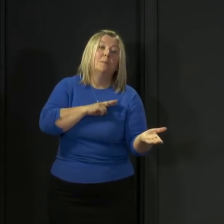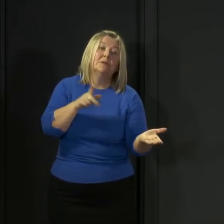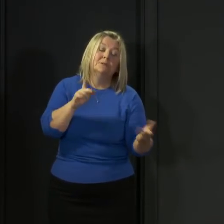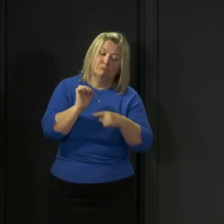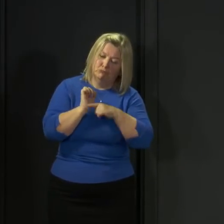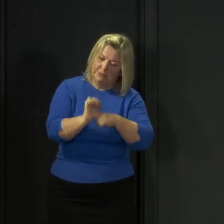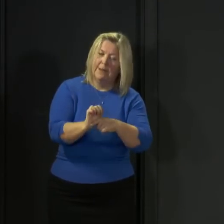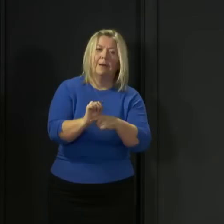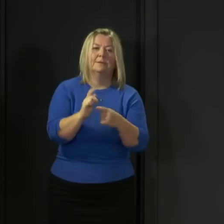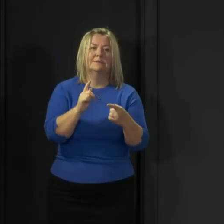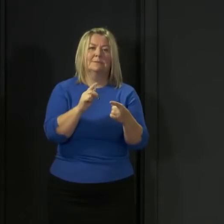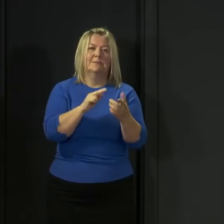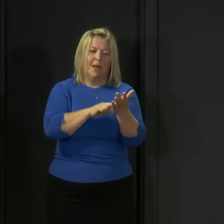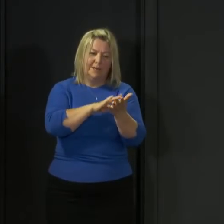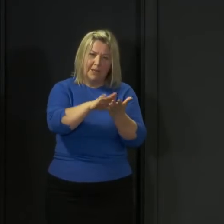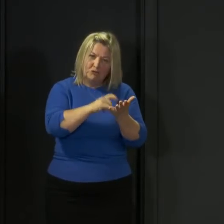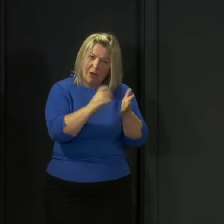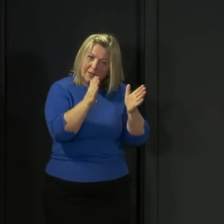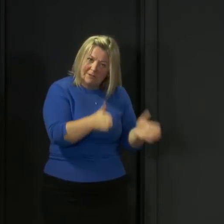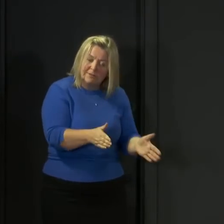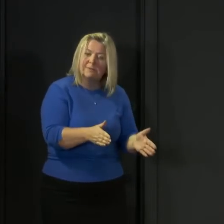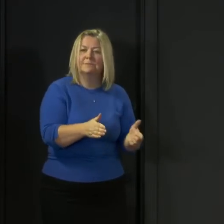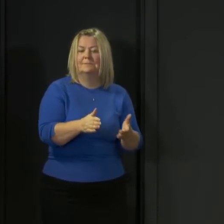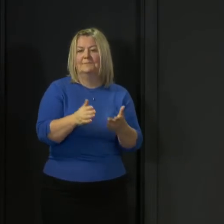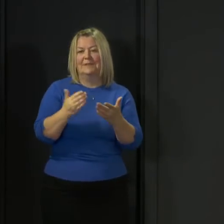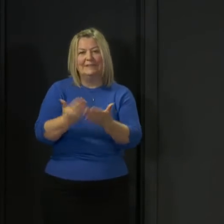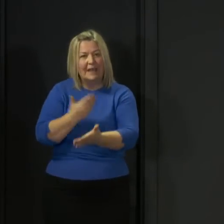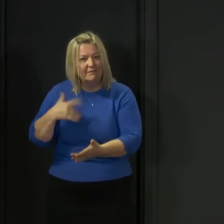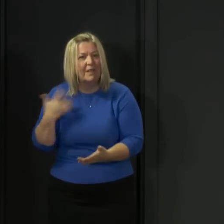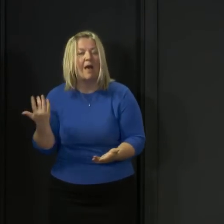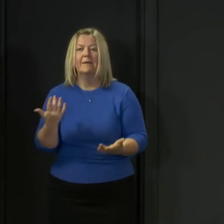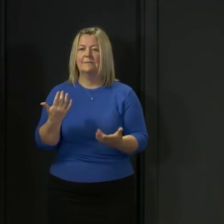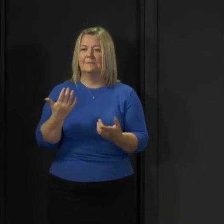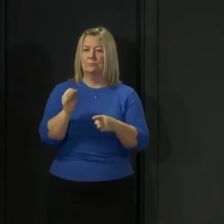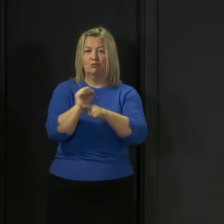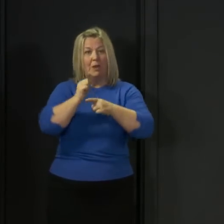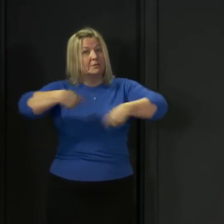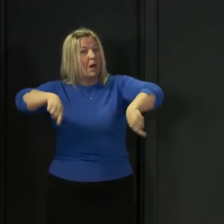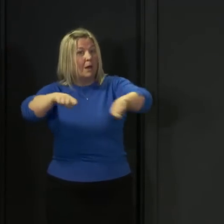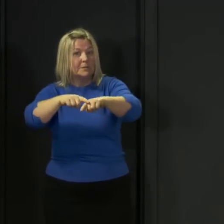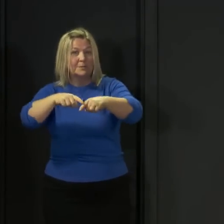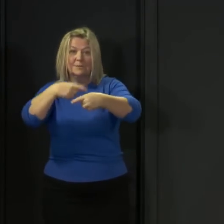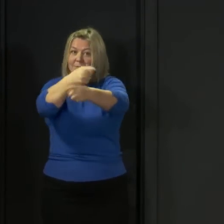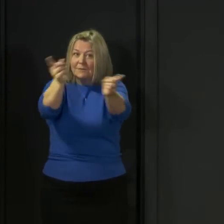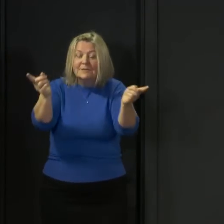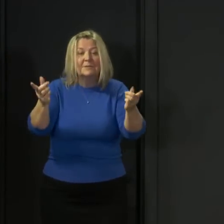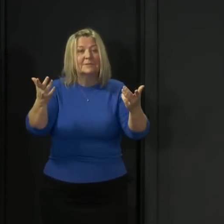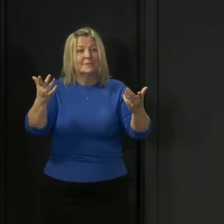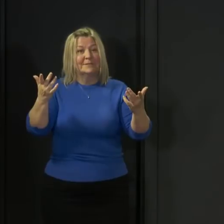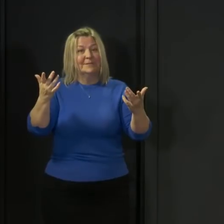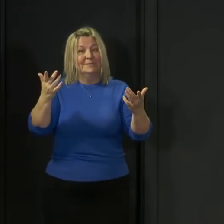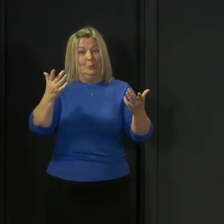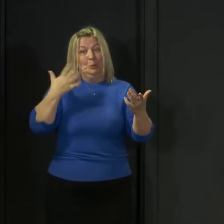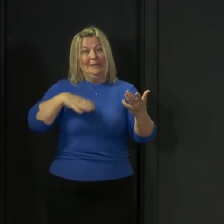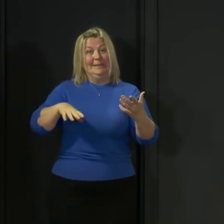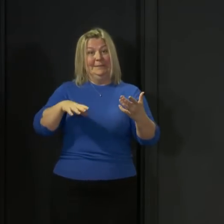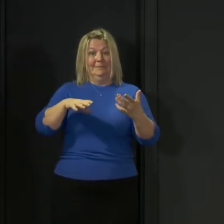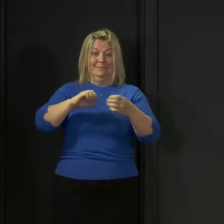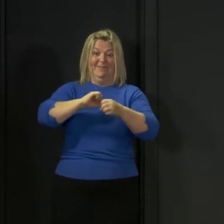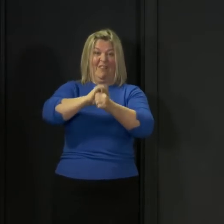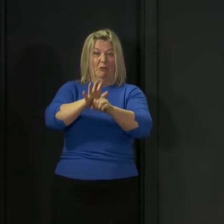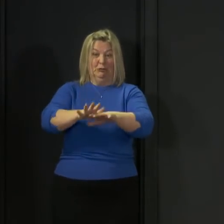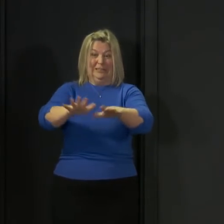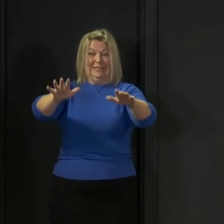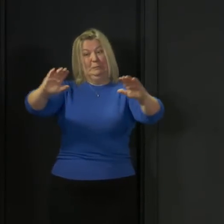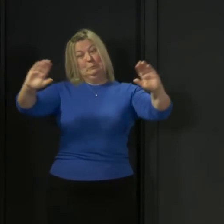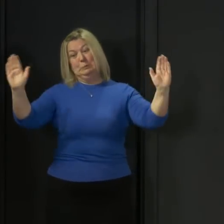public health and they're in place to protect all of us and to try to suppress this virus in the way that we need to in order to start that